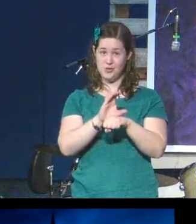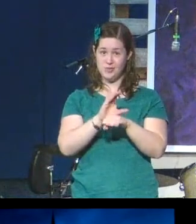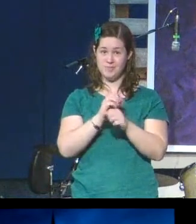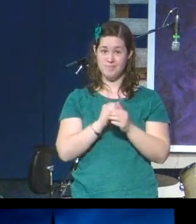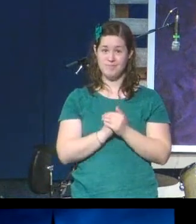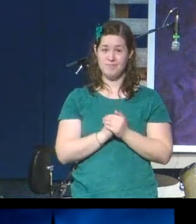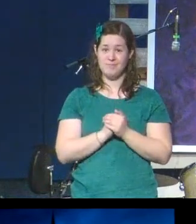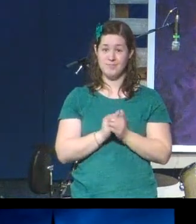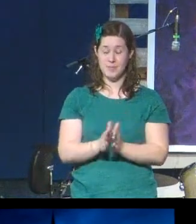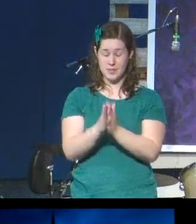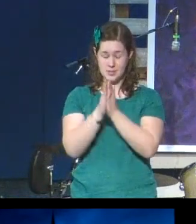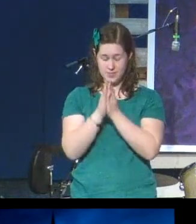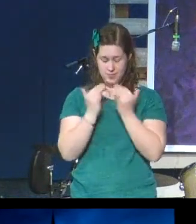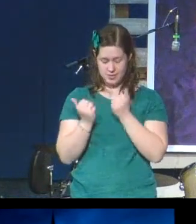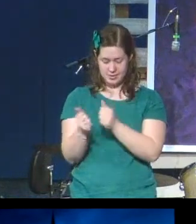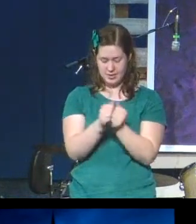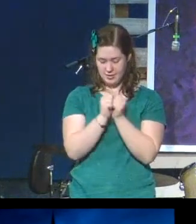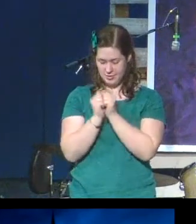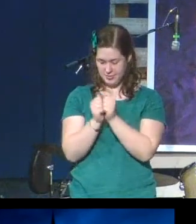Let us pray together.